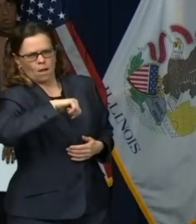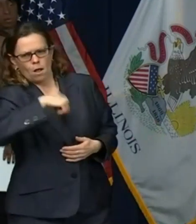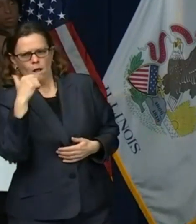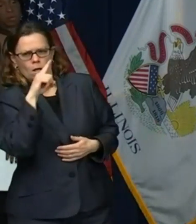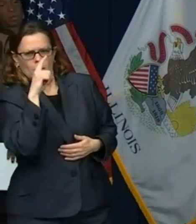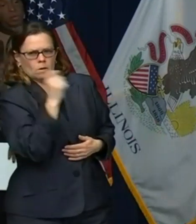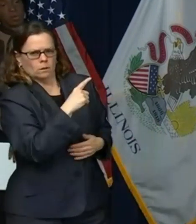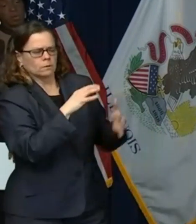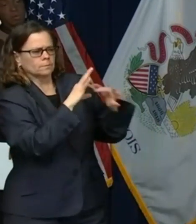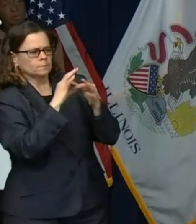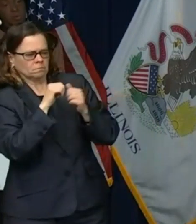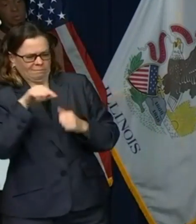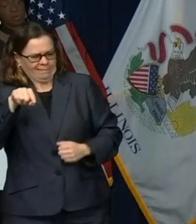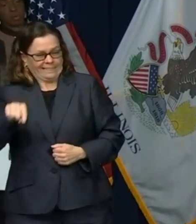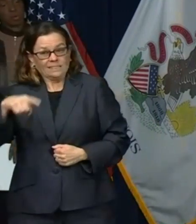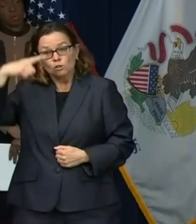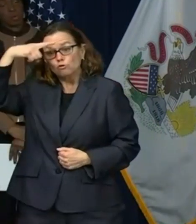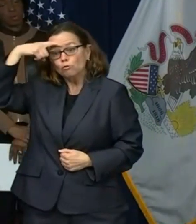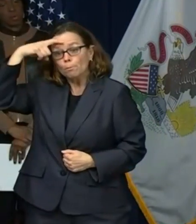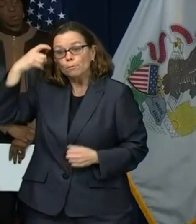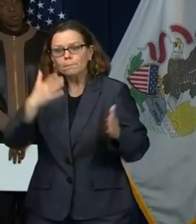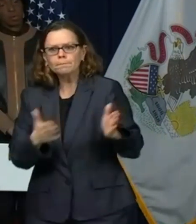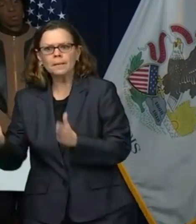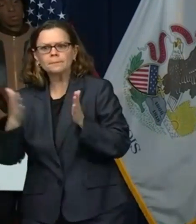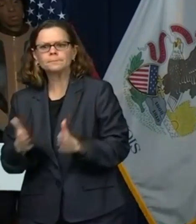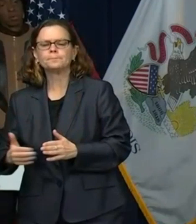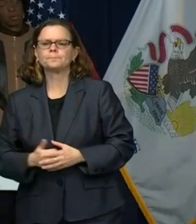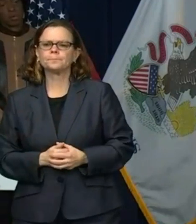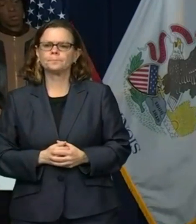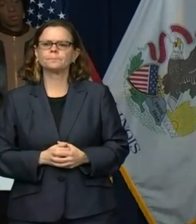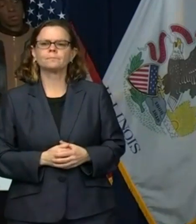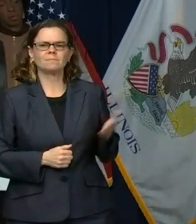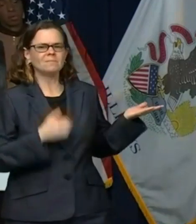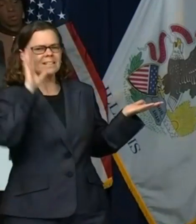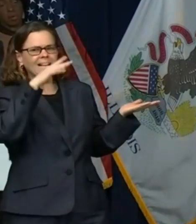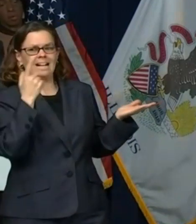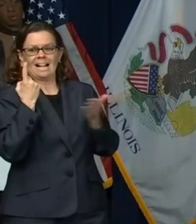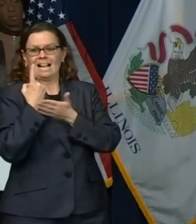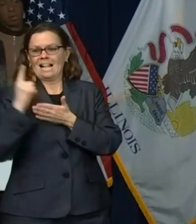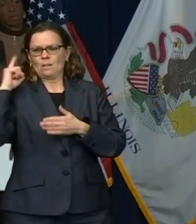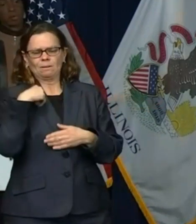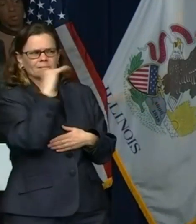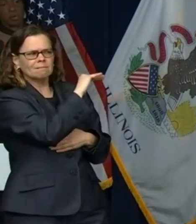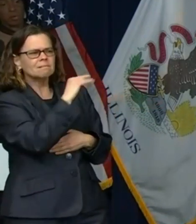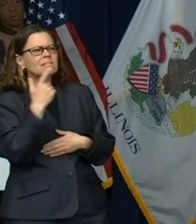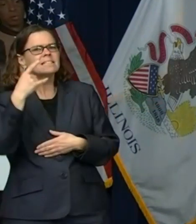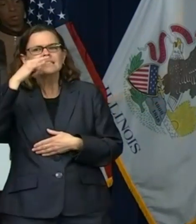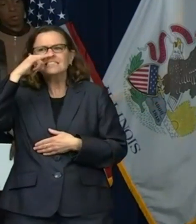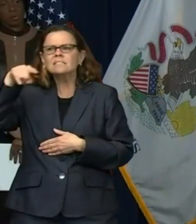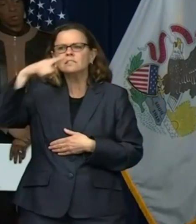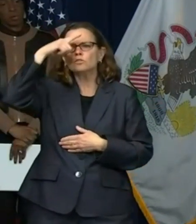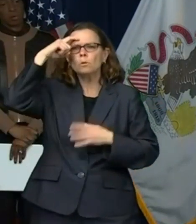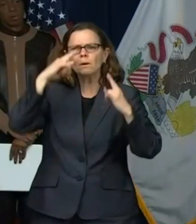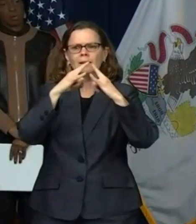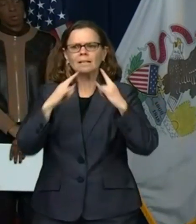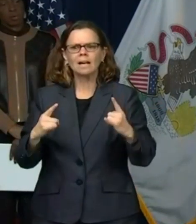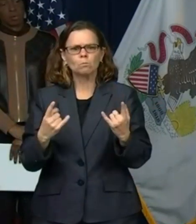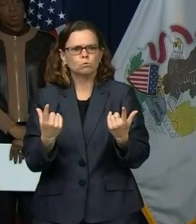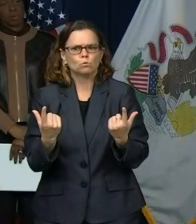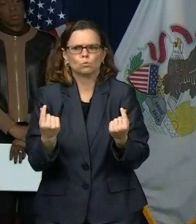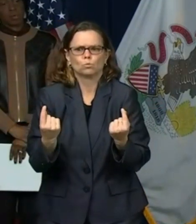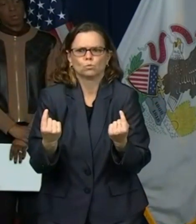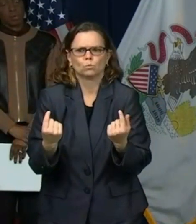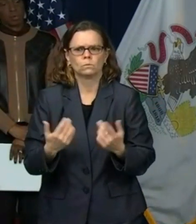think you were asked the other day about kids in summer camps. Looking at youth sports, I know obviously student athletes lost their spring